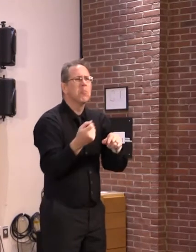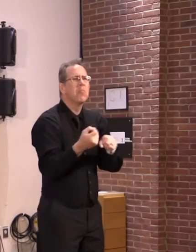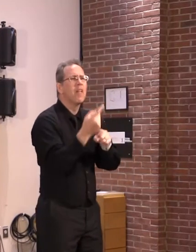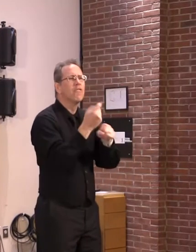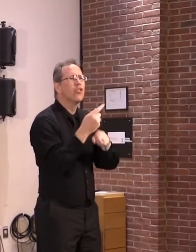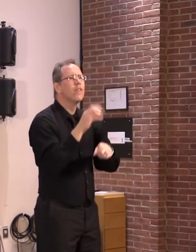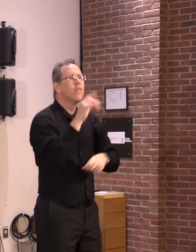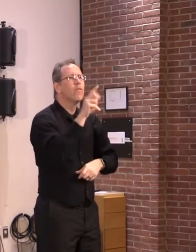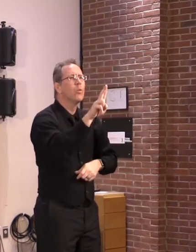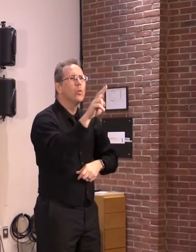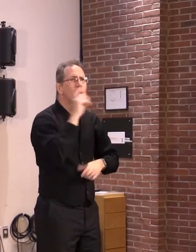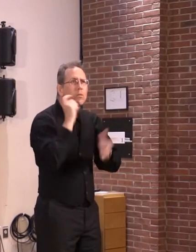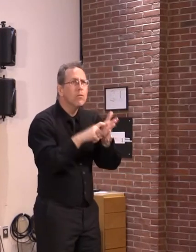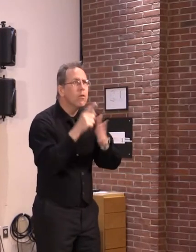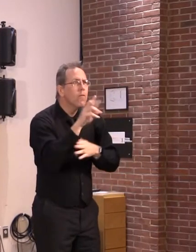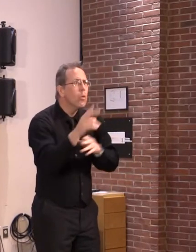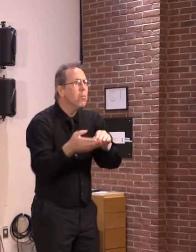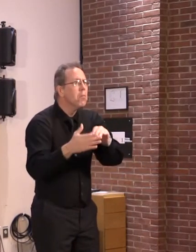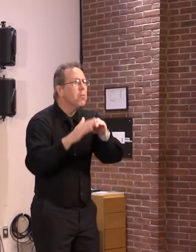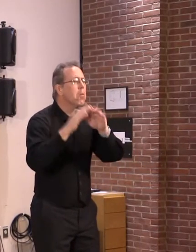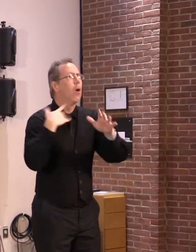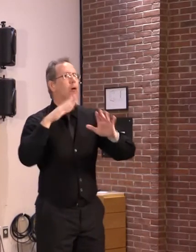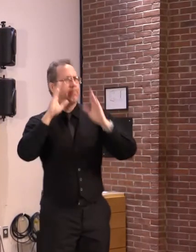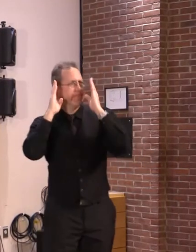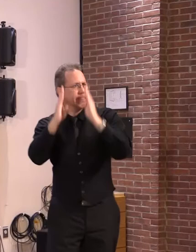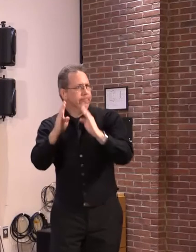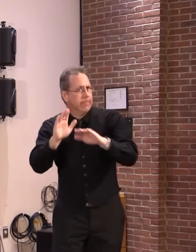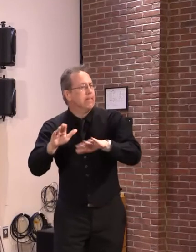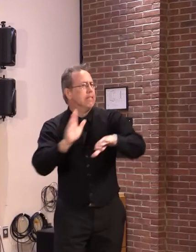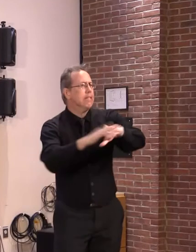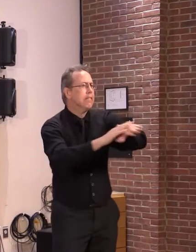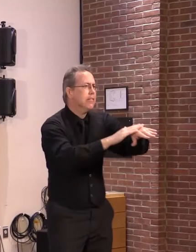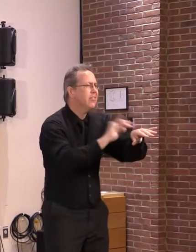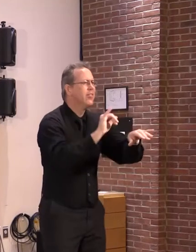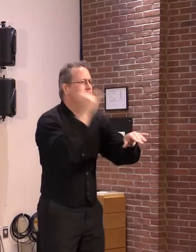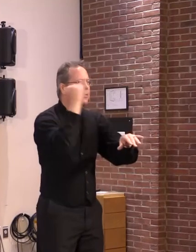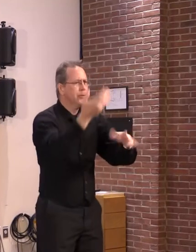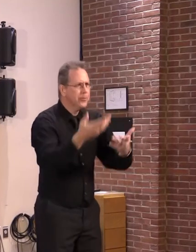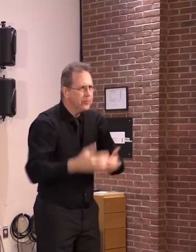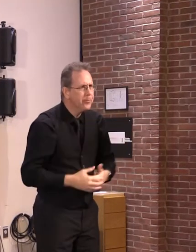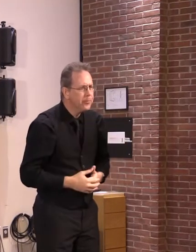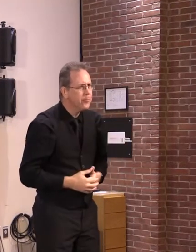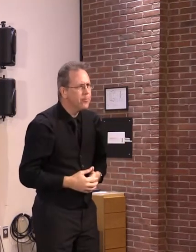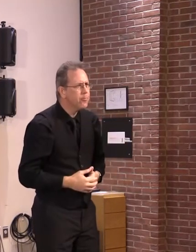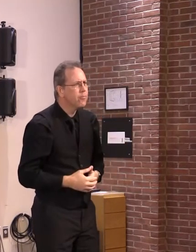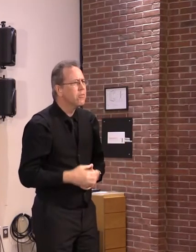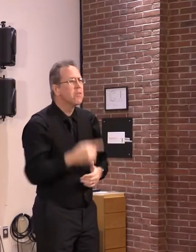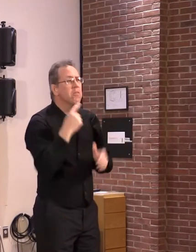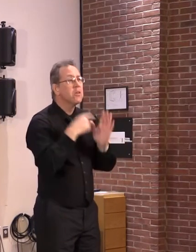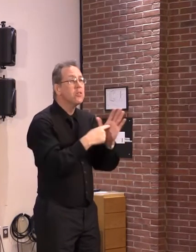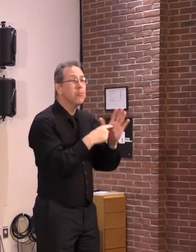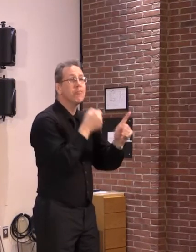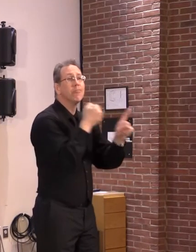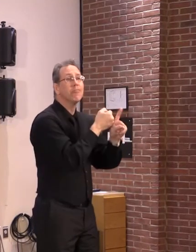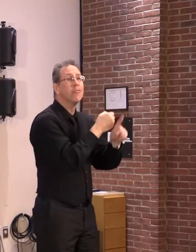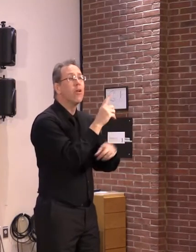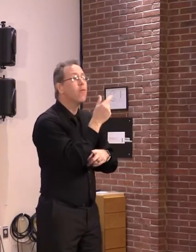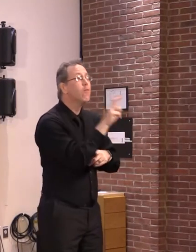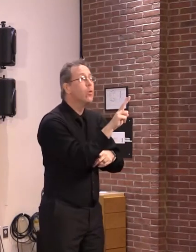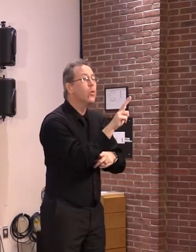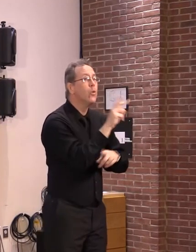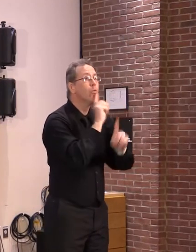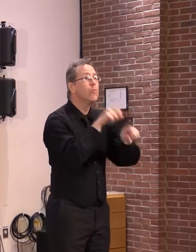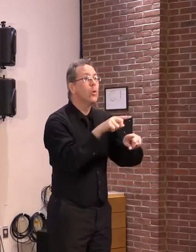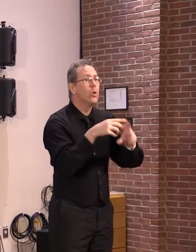There'll be data that you see on the flu report that you'll see on this report